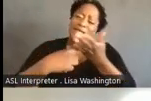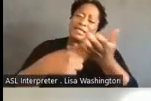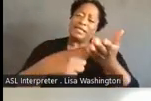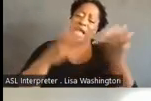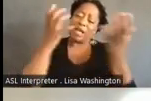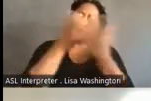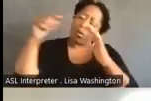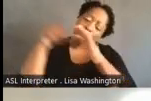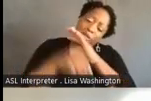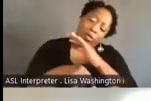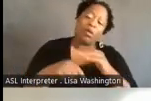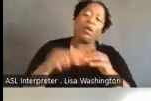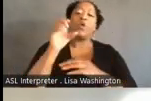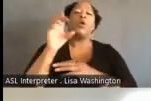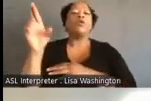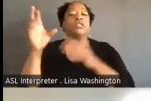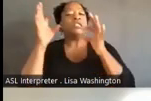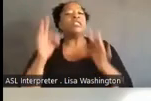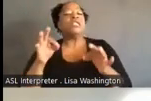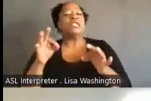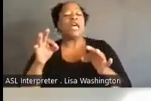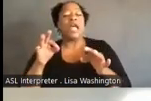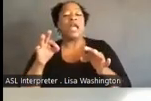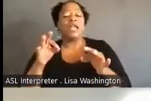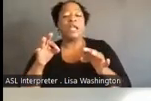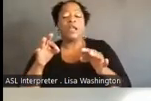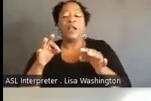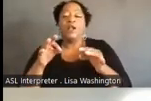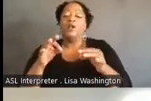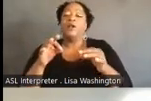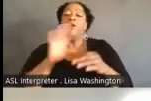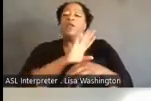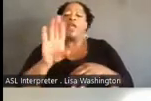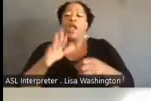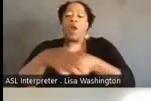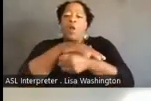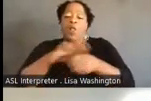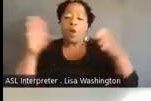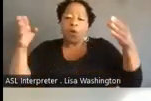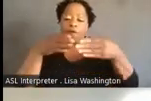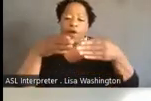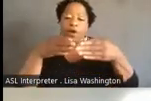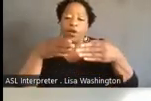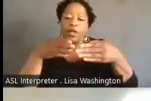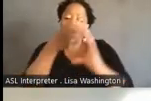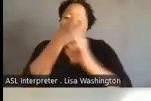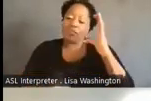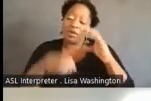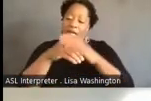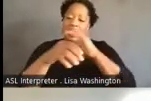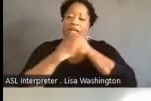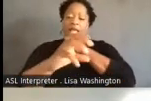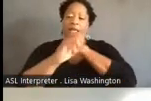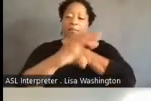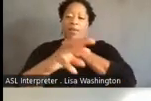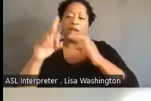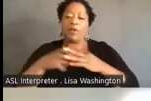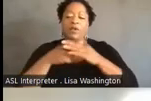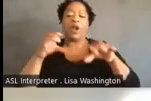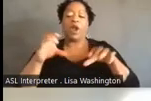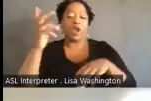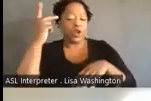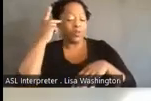substantial amount of the organization's local focus into the campaign. And we began doing political